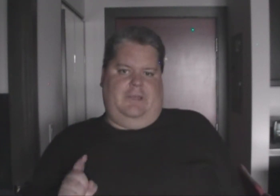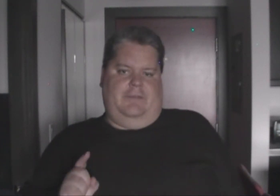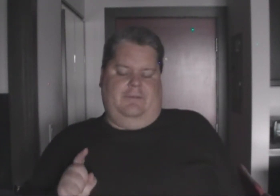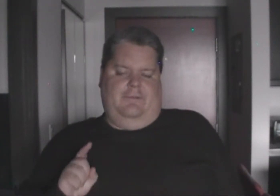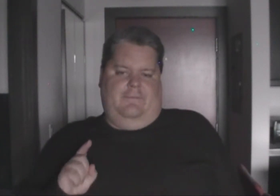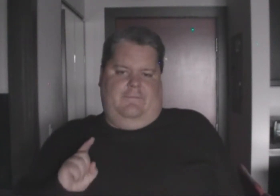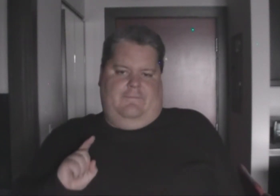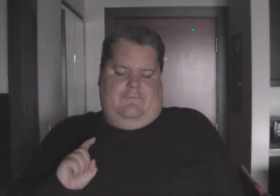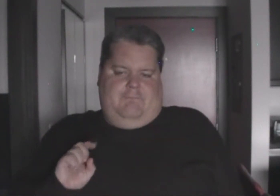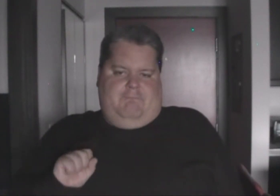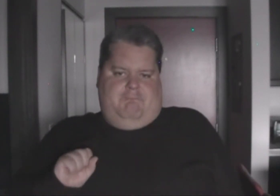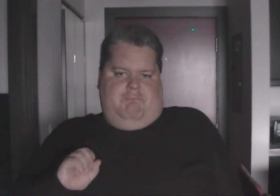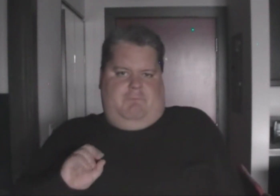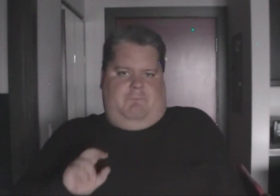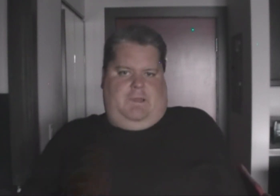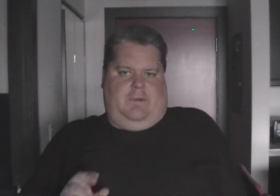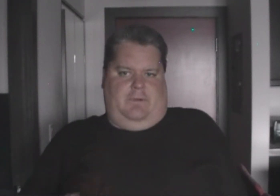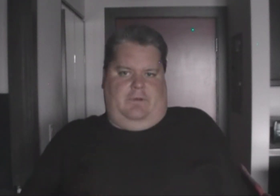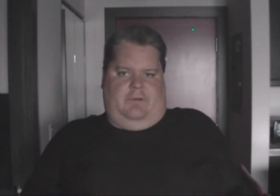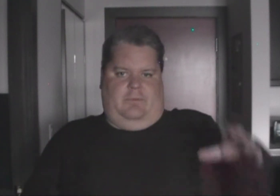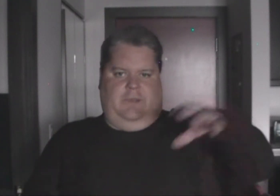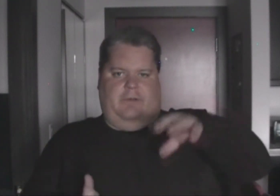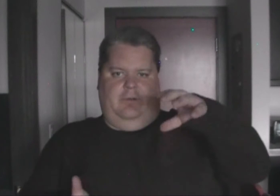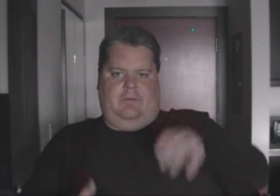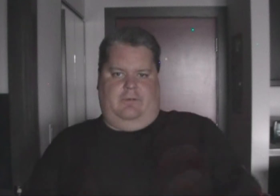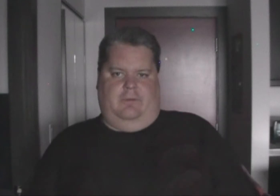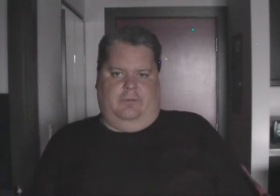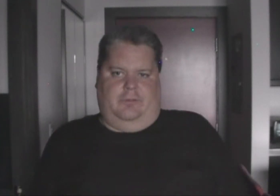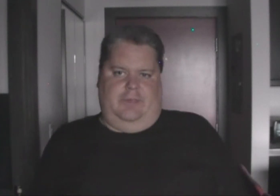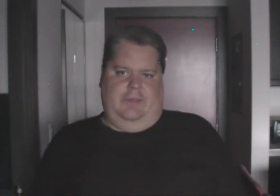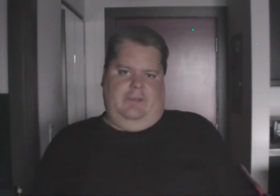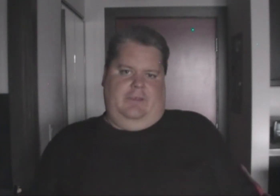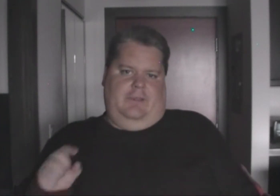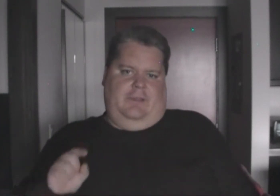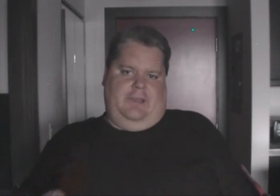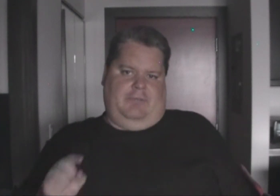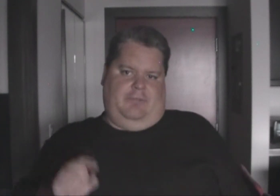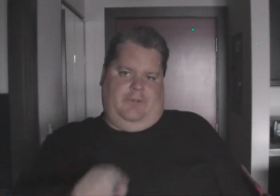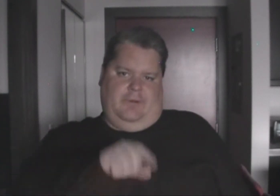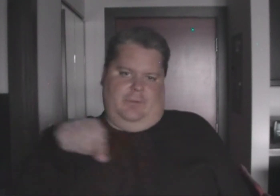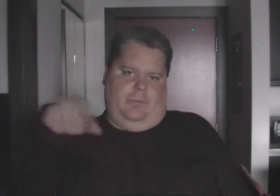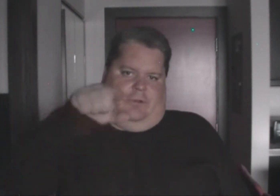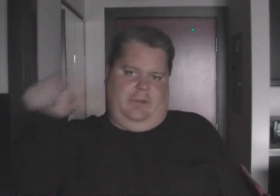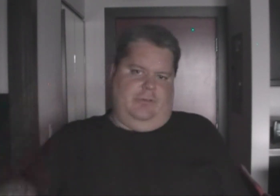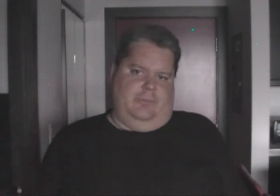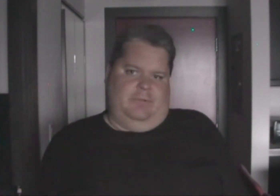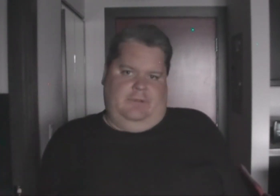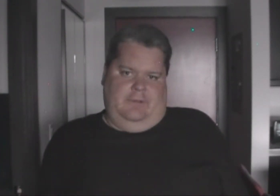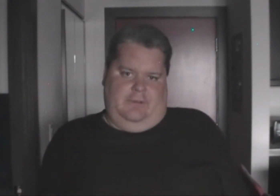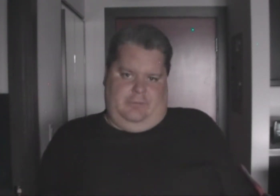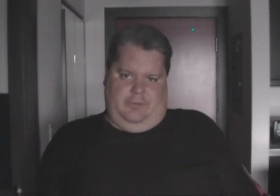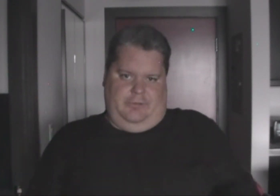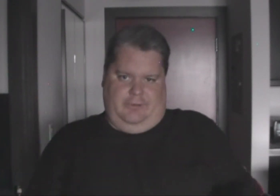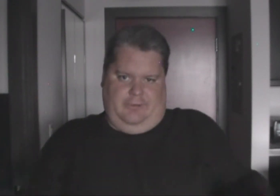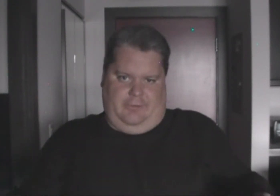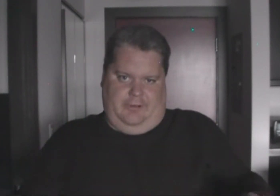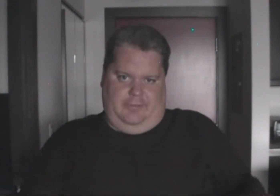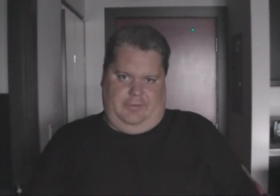power reader closely, and you have to figure out where to use them, because once you're out of the Crash Man,